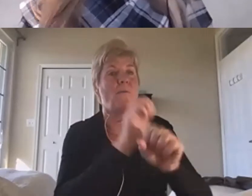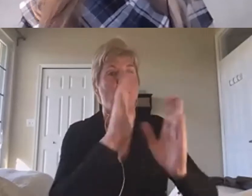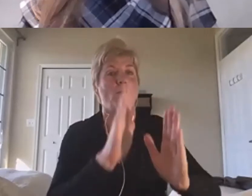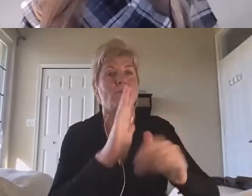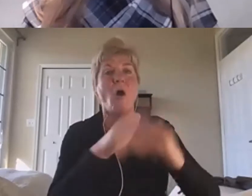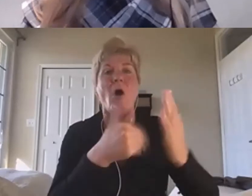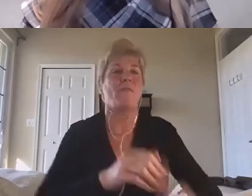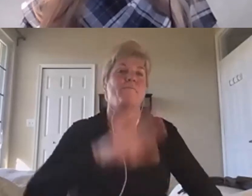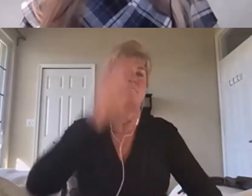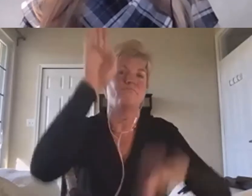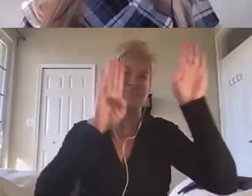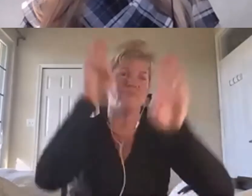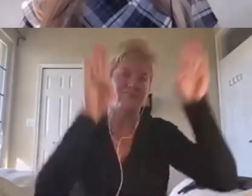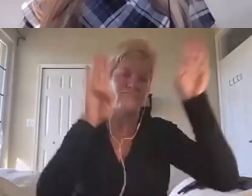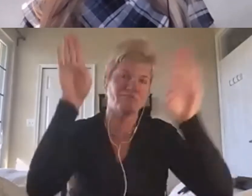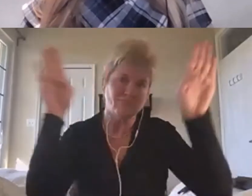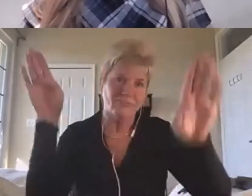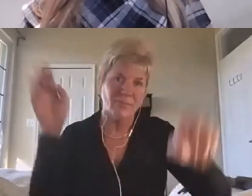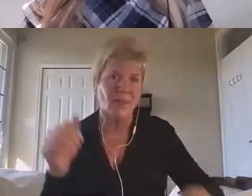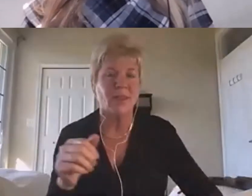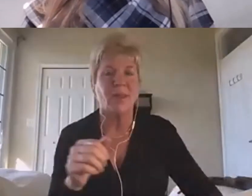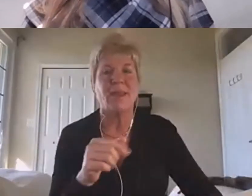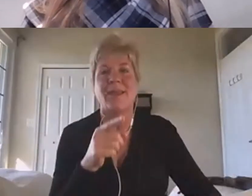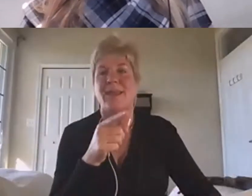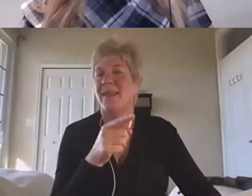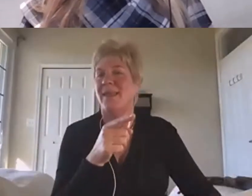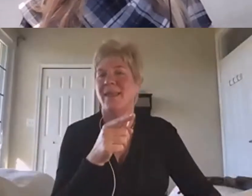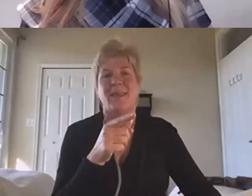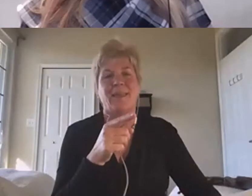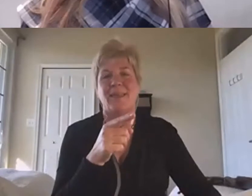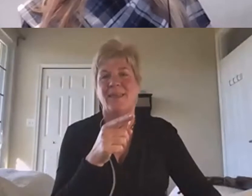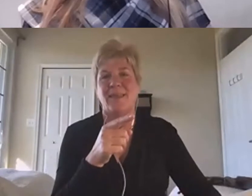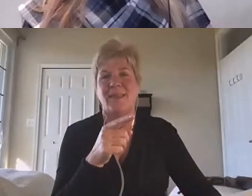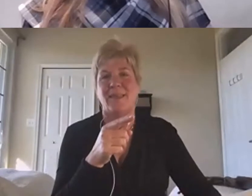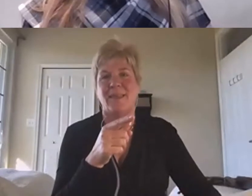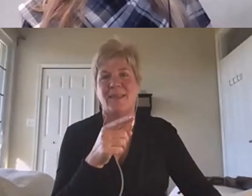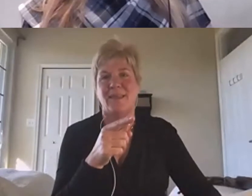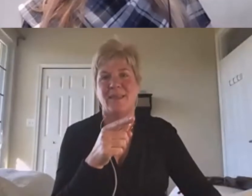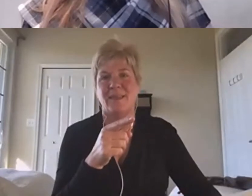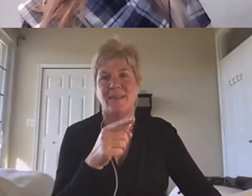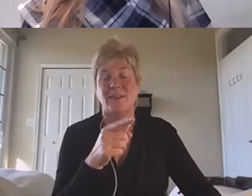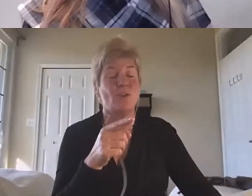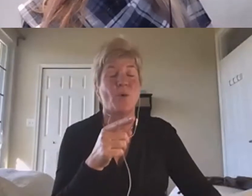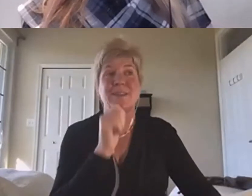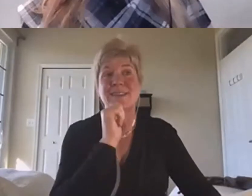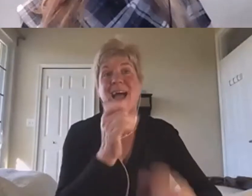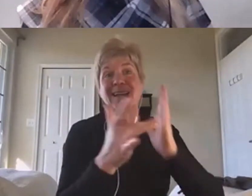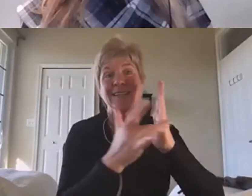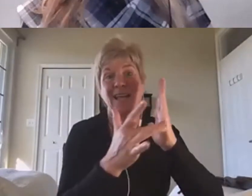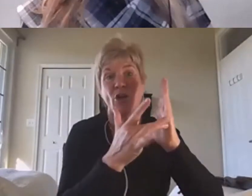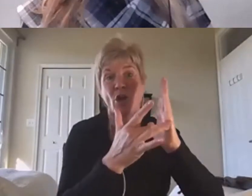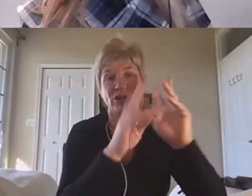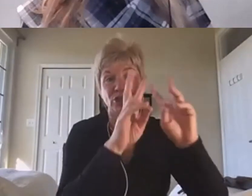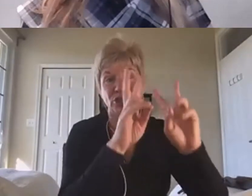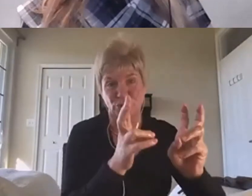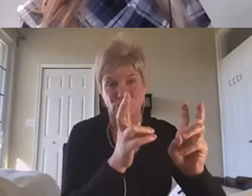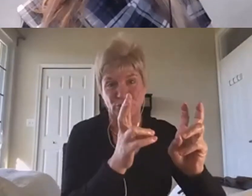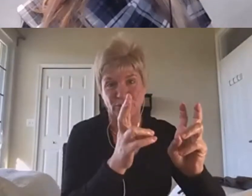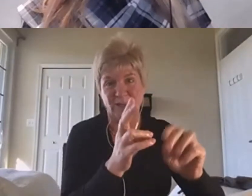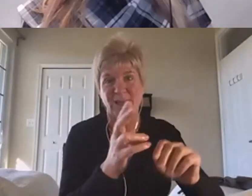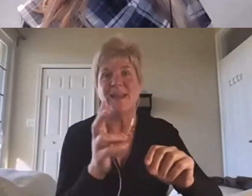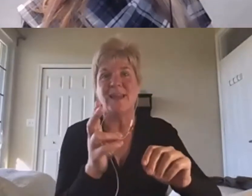Right? So, this isn't necessarily a technology issue. This is a framing